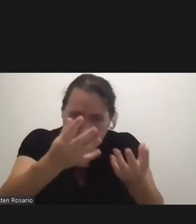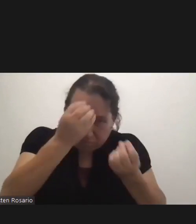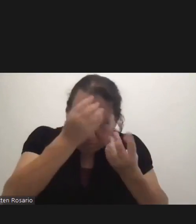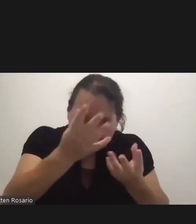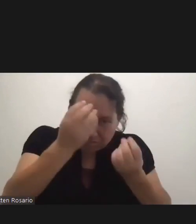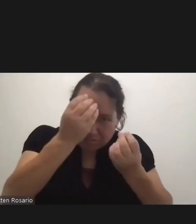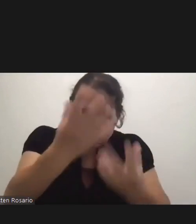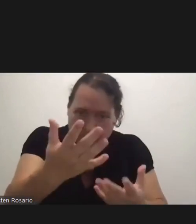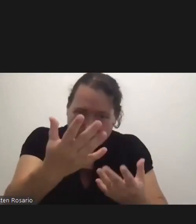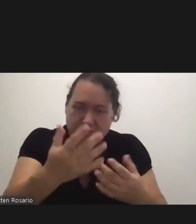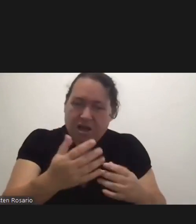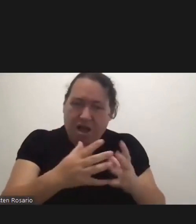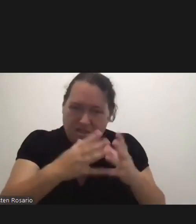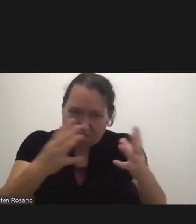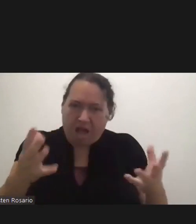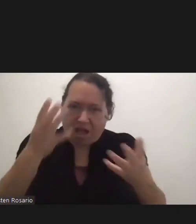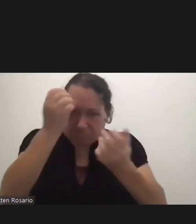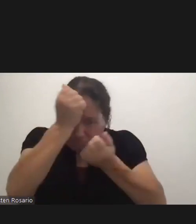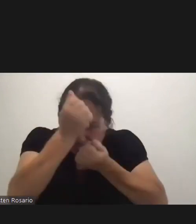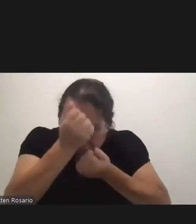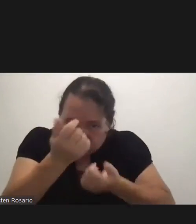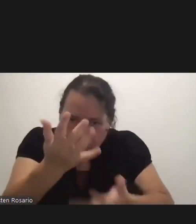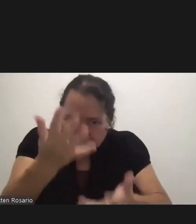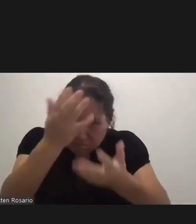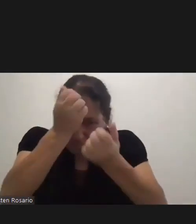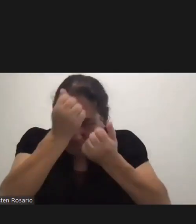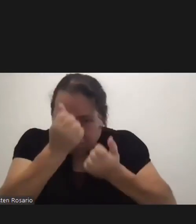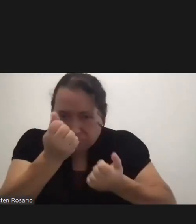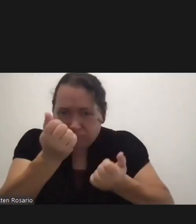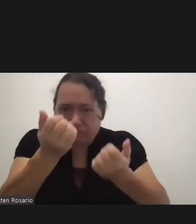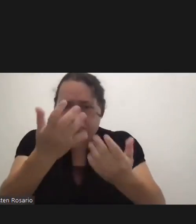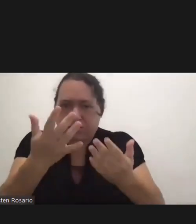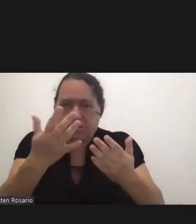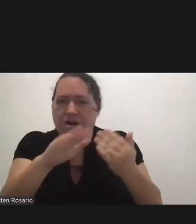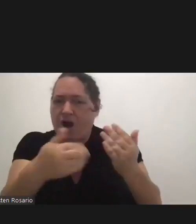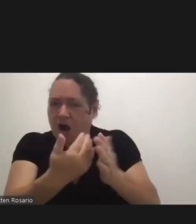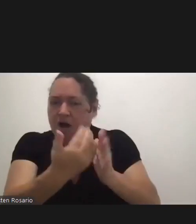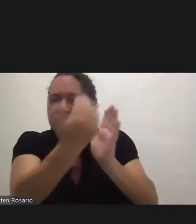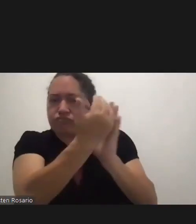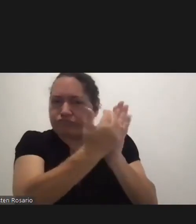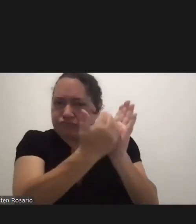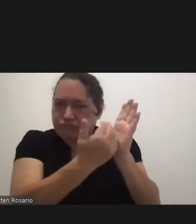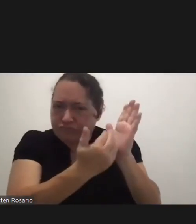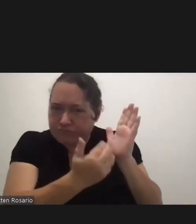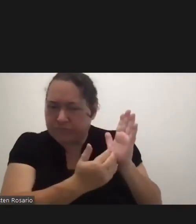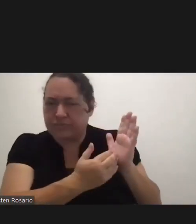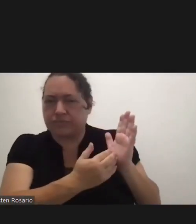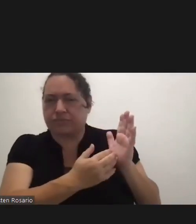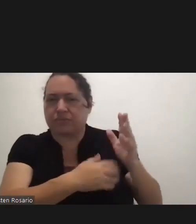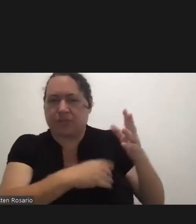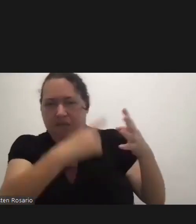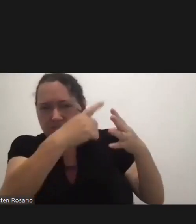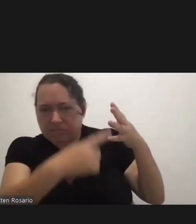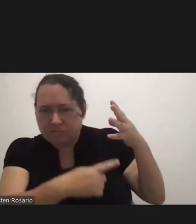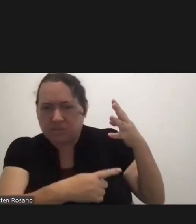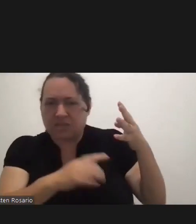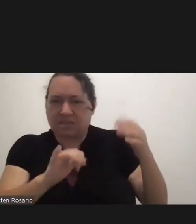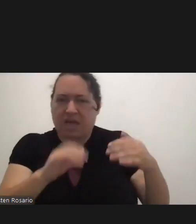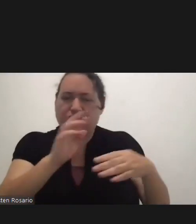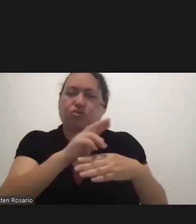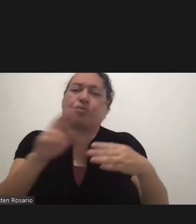for the most part, our people have complied to the directives and the initiatives that we put forth. And this is the result, and